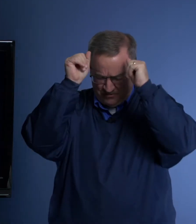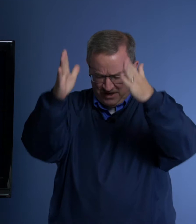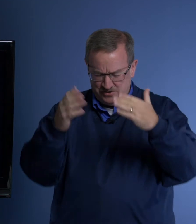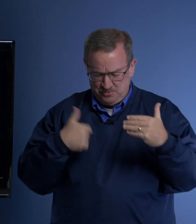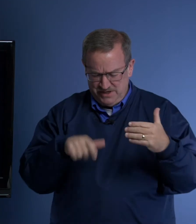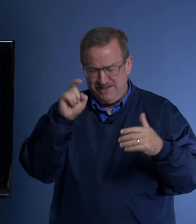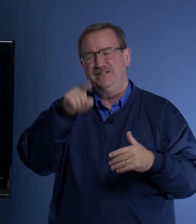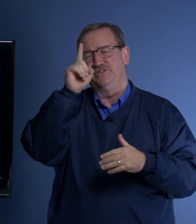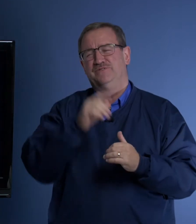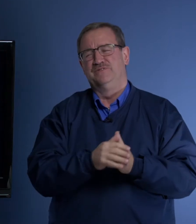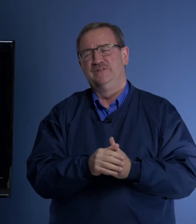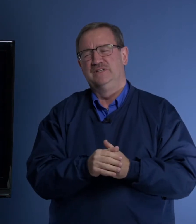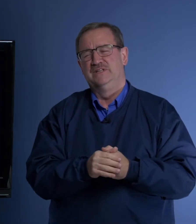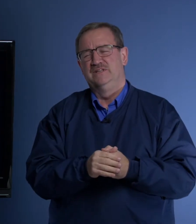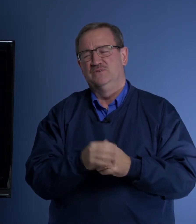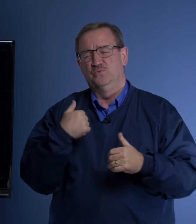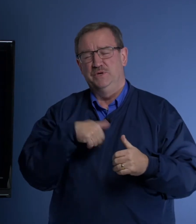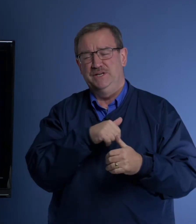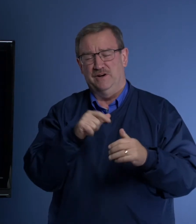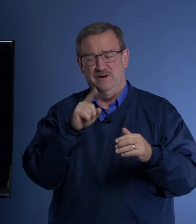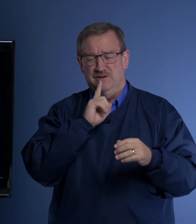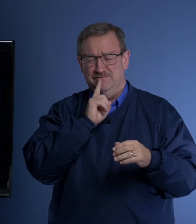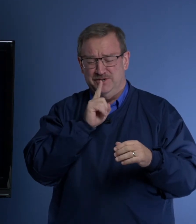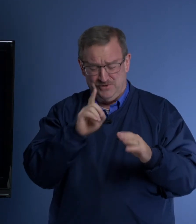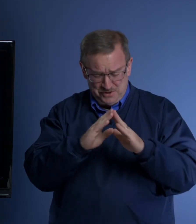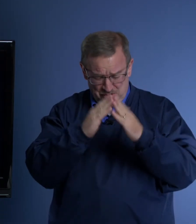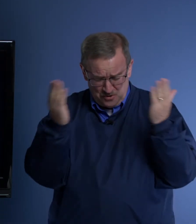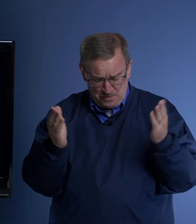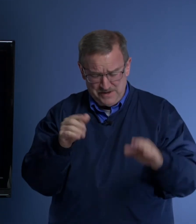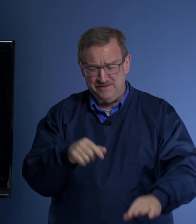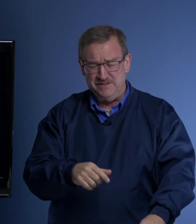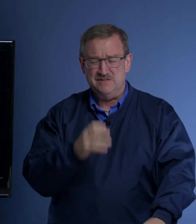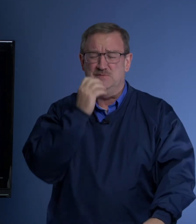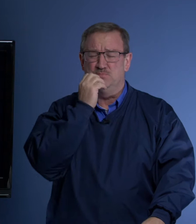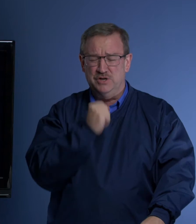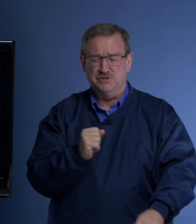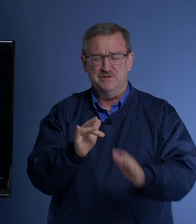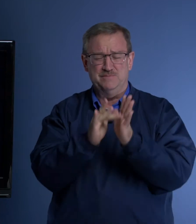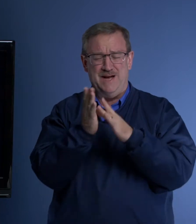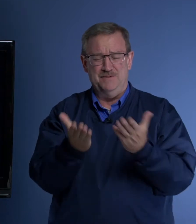Father, we need you. We are going to open this precious Bible.